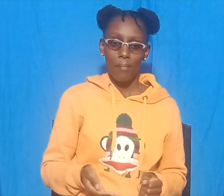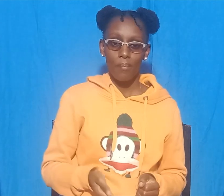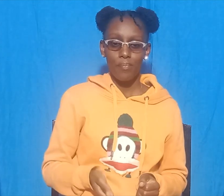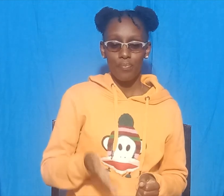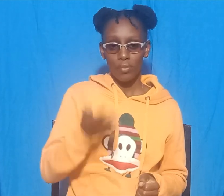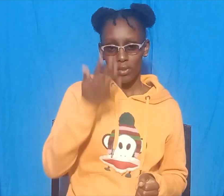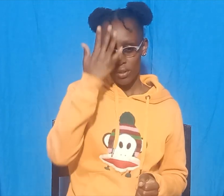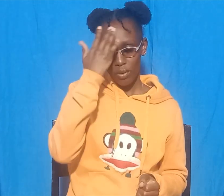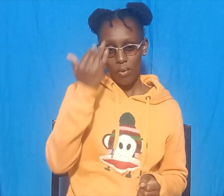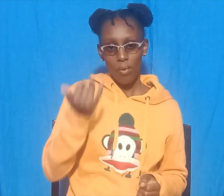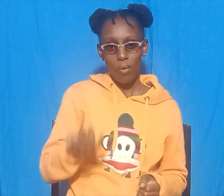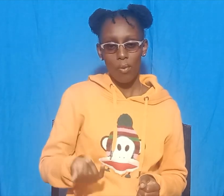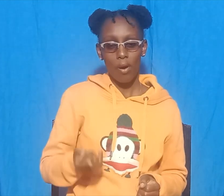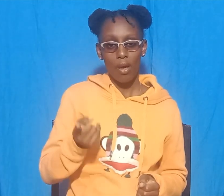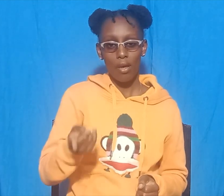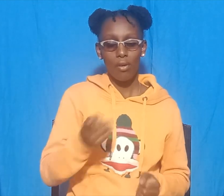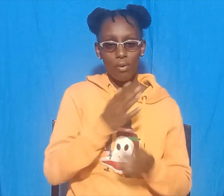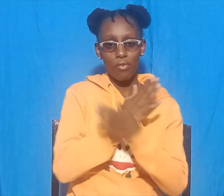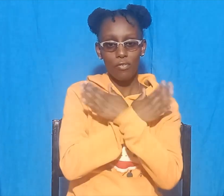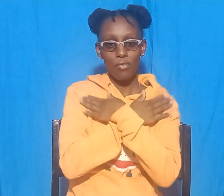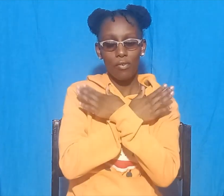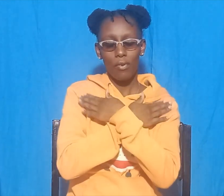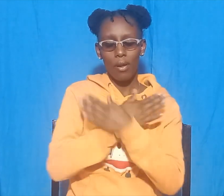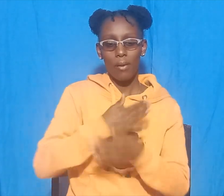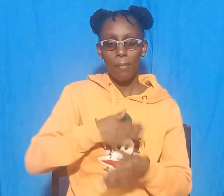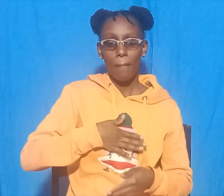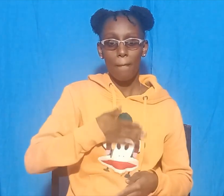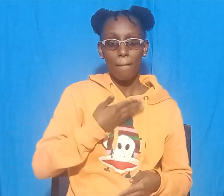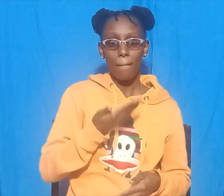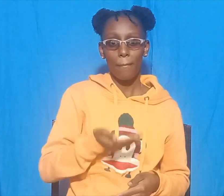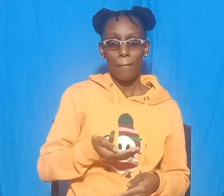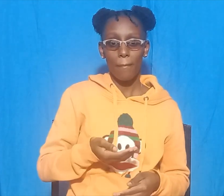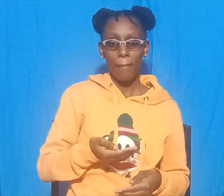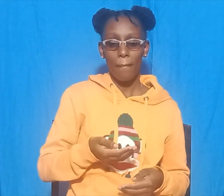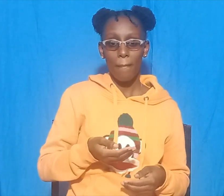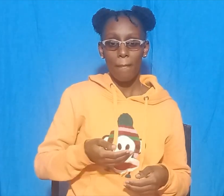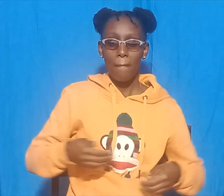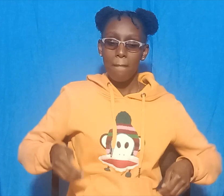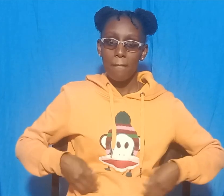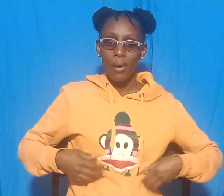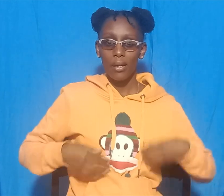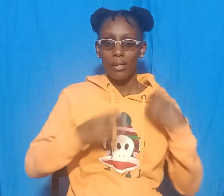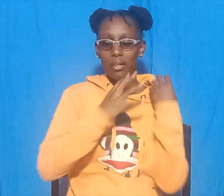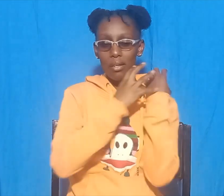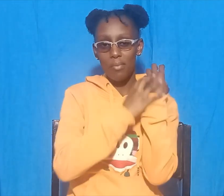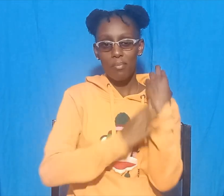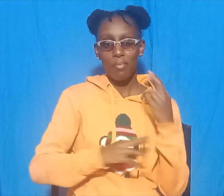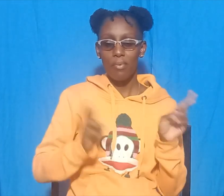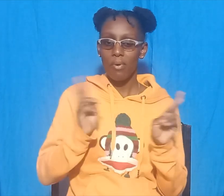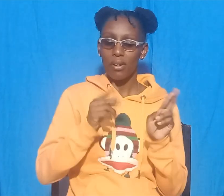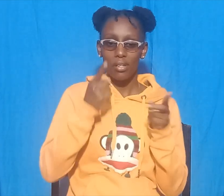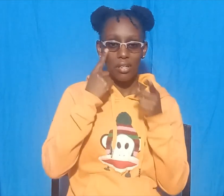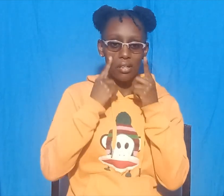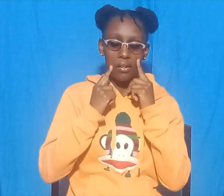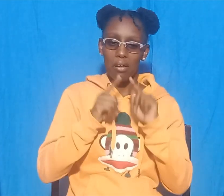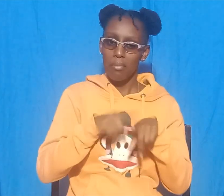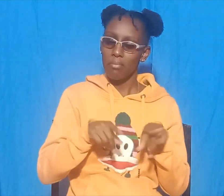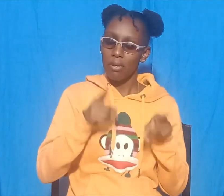Because you are my friend. The poor monkey was ready to cry. But he did not